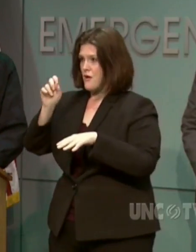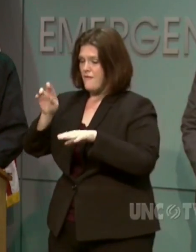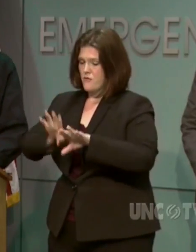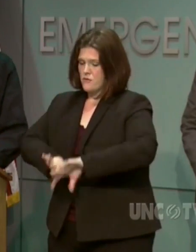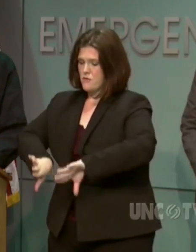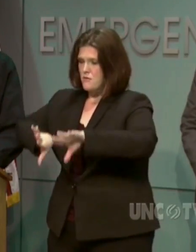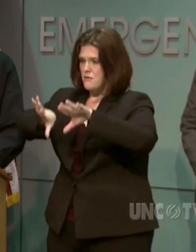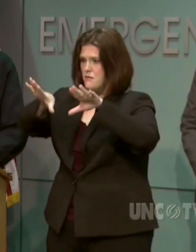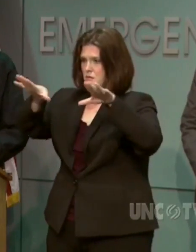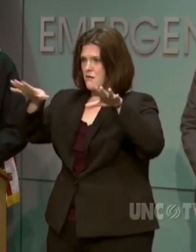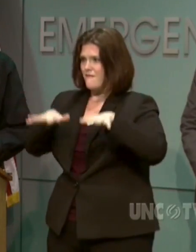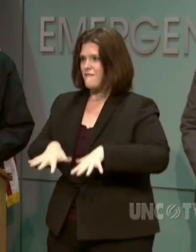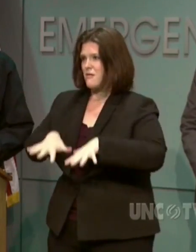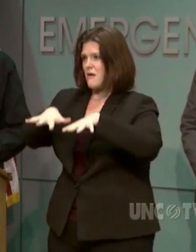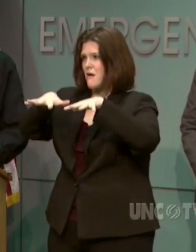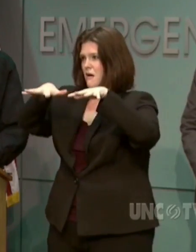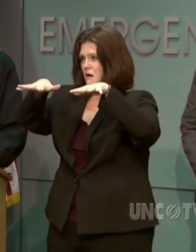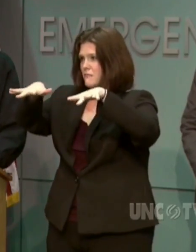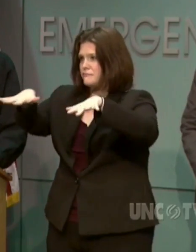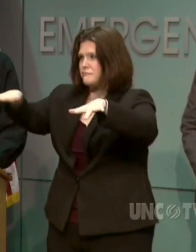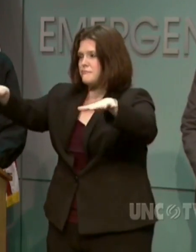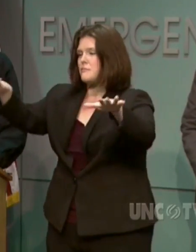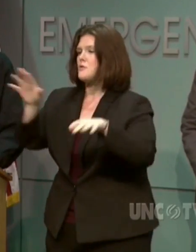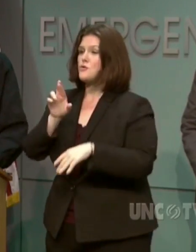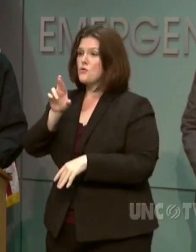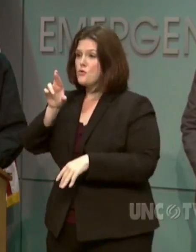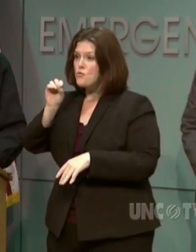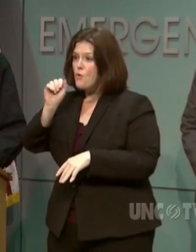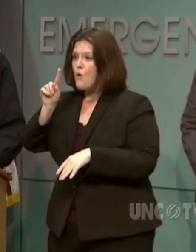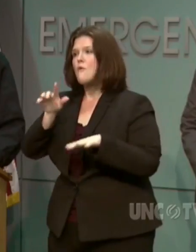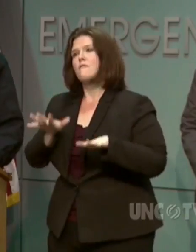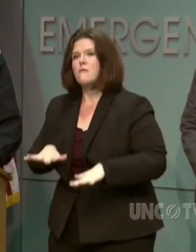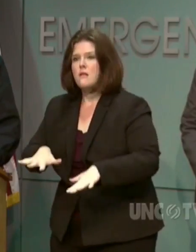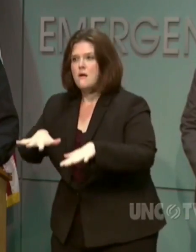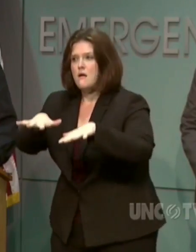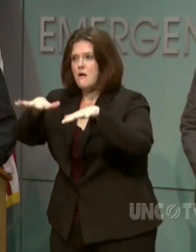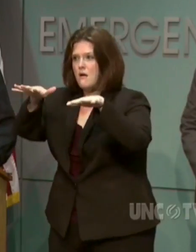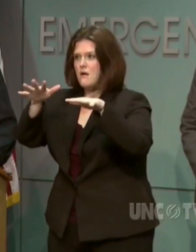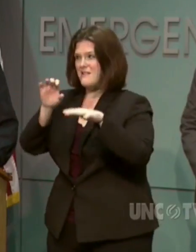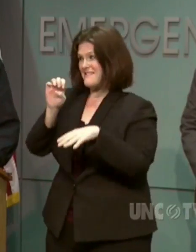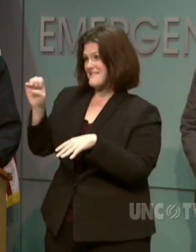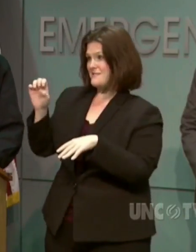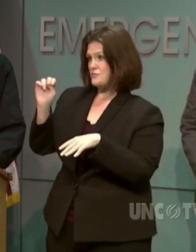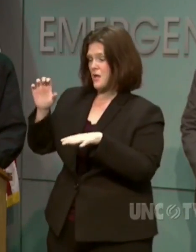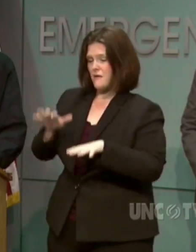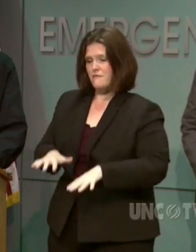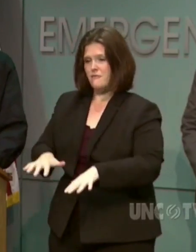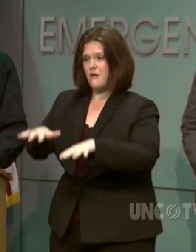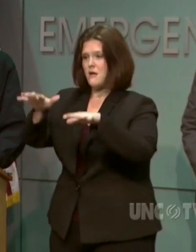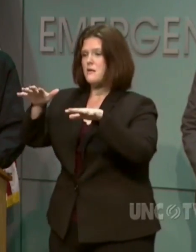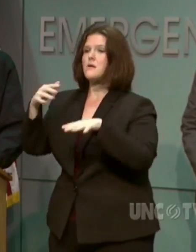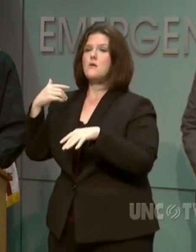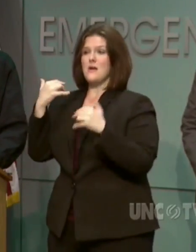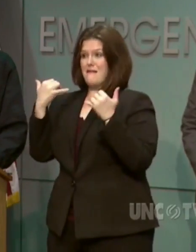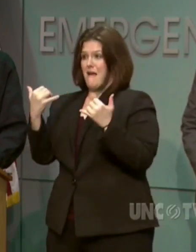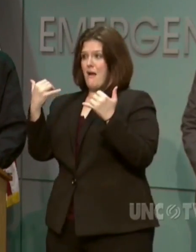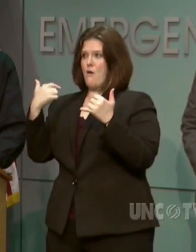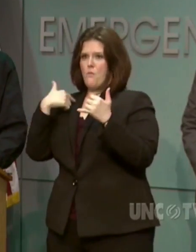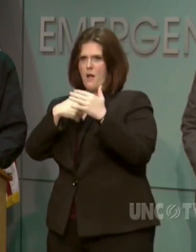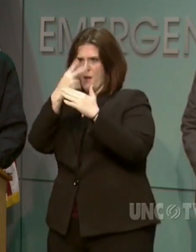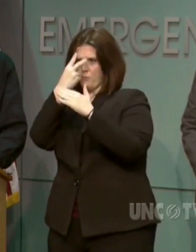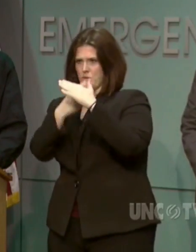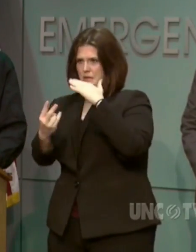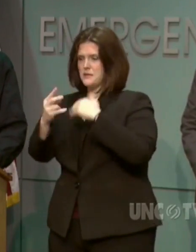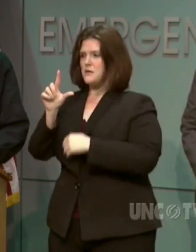Roads across eastern North Carolina are underwater. Right now, our predictions show that the